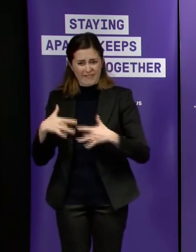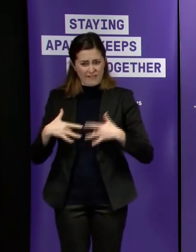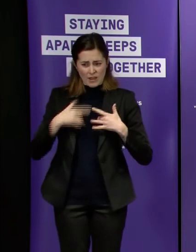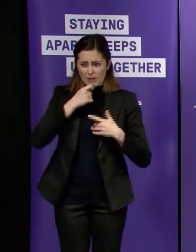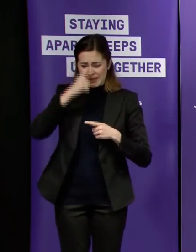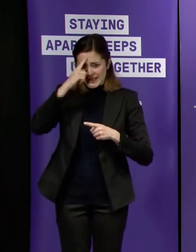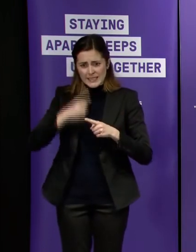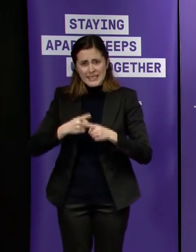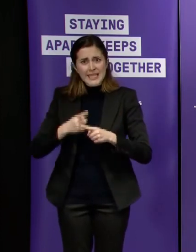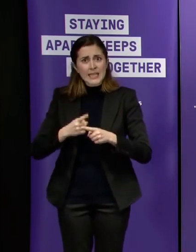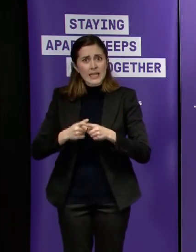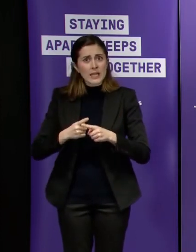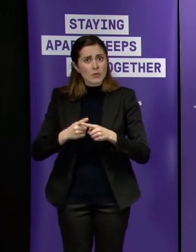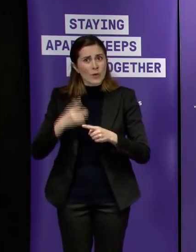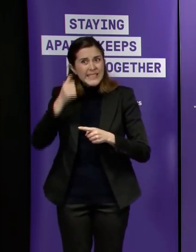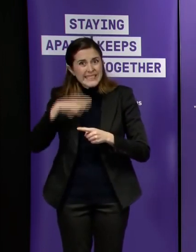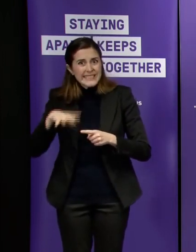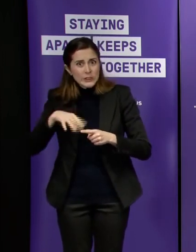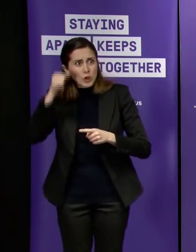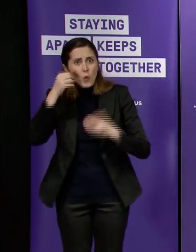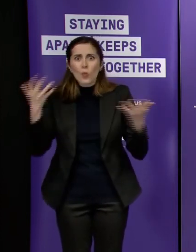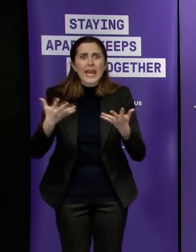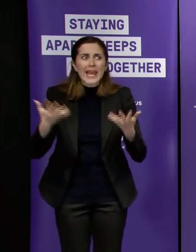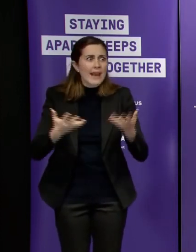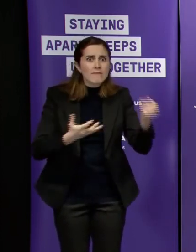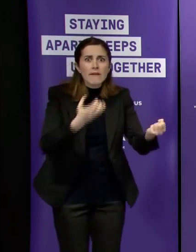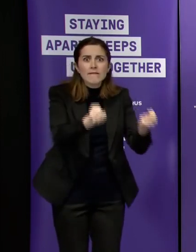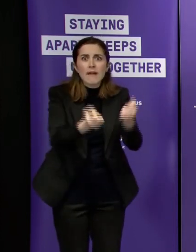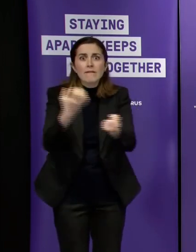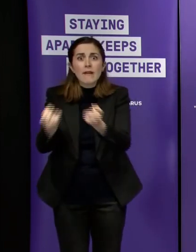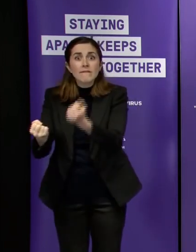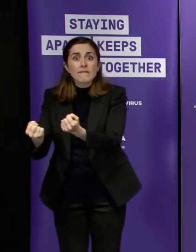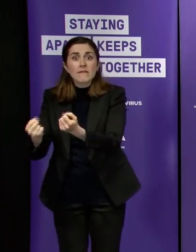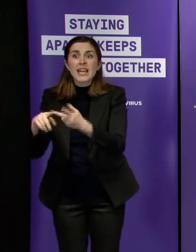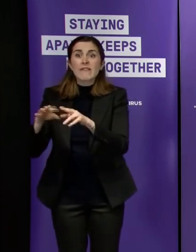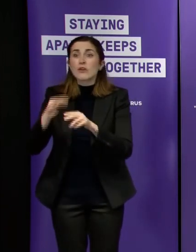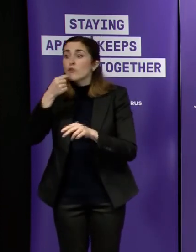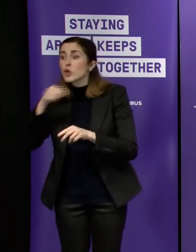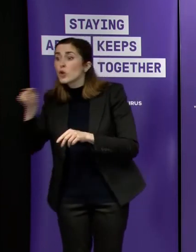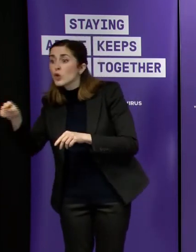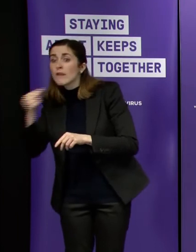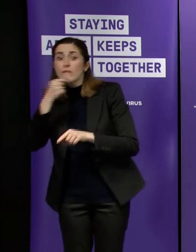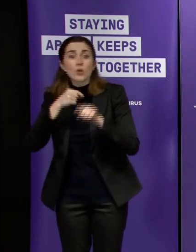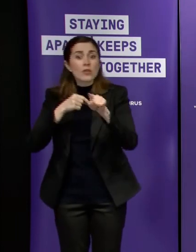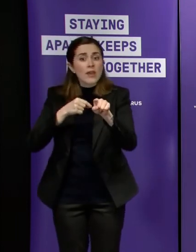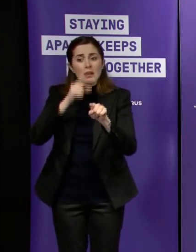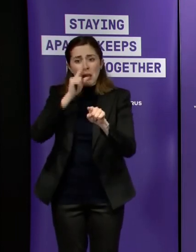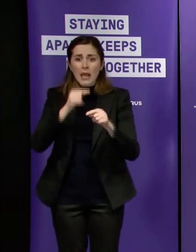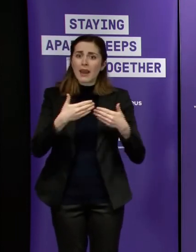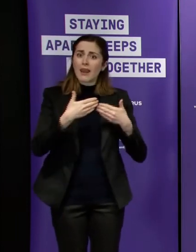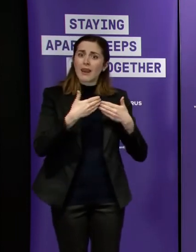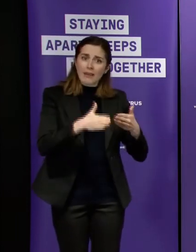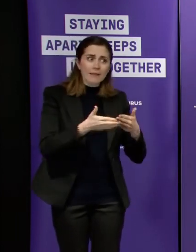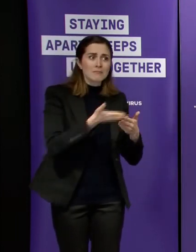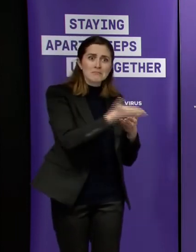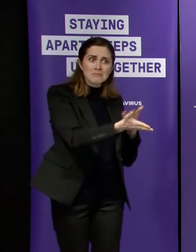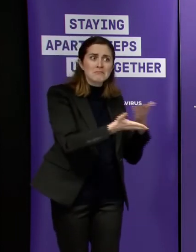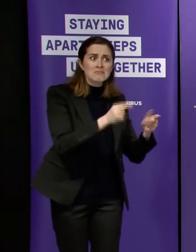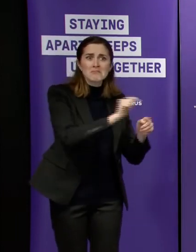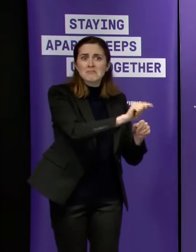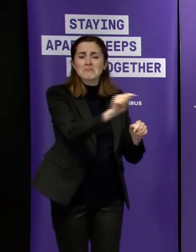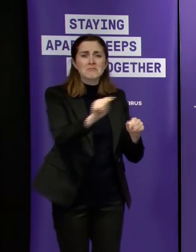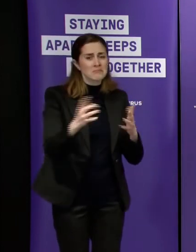whether you take some of these restrictions off so at that point the most complete picture that's when it becomes well i think